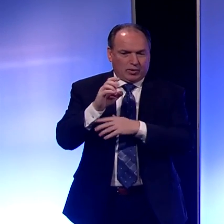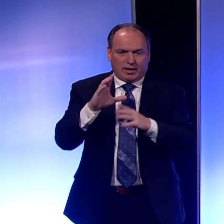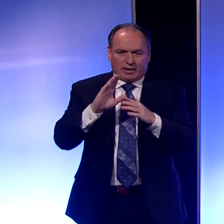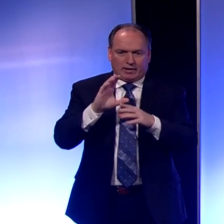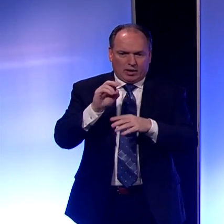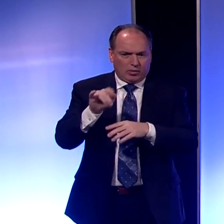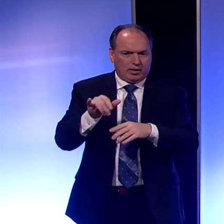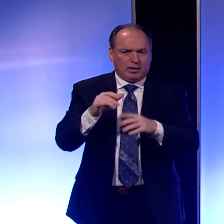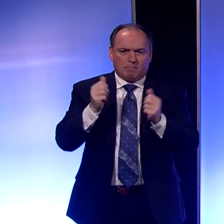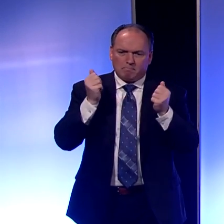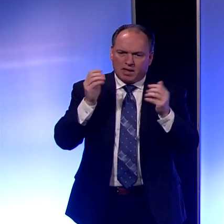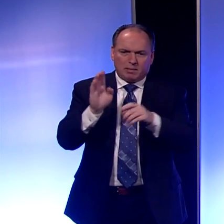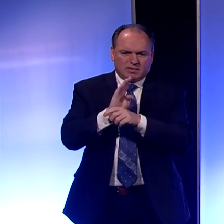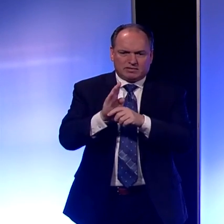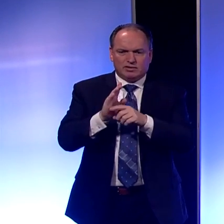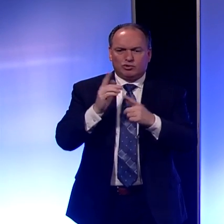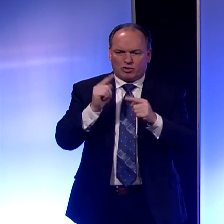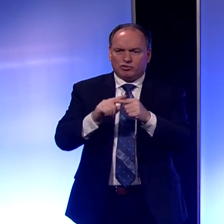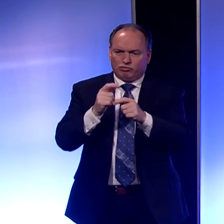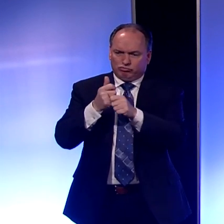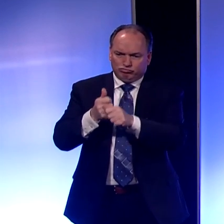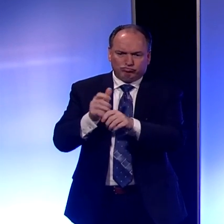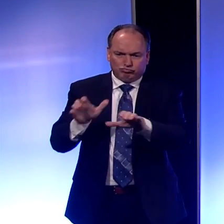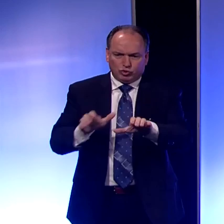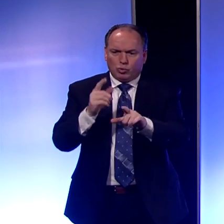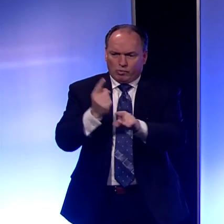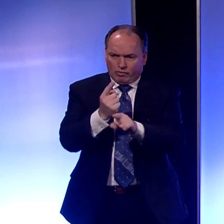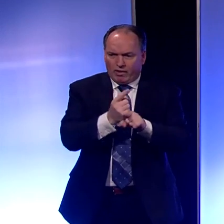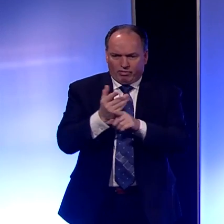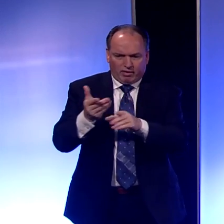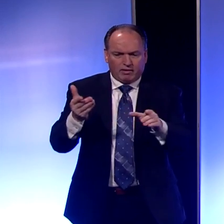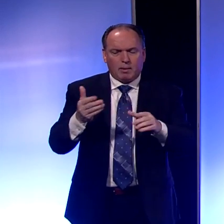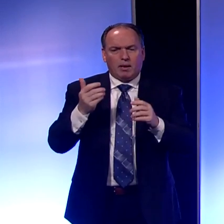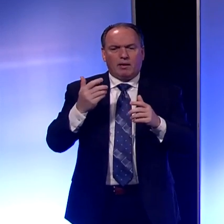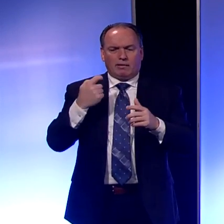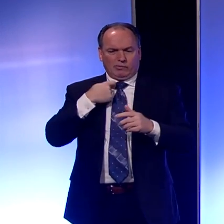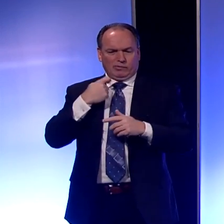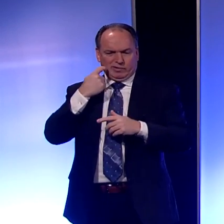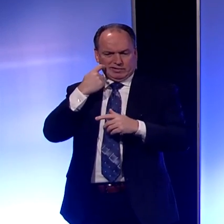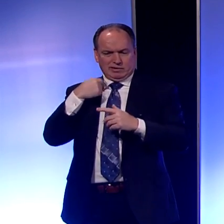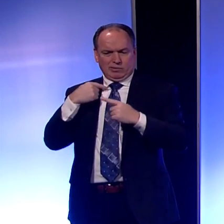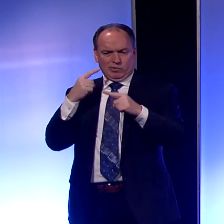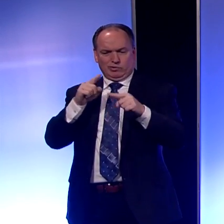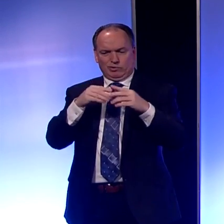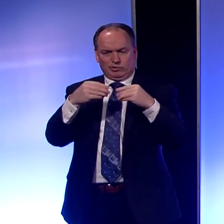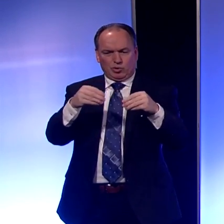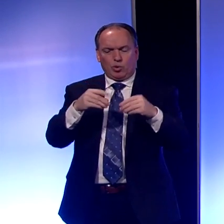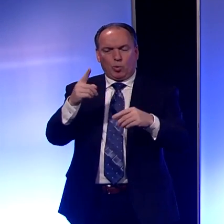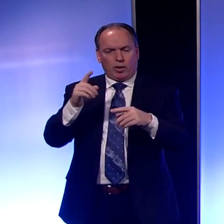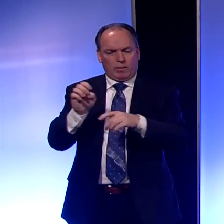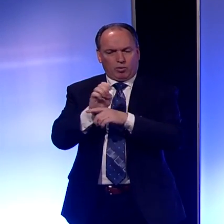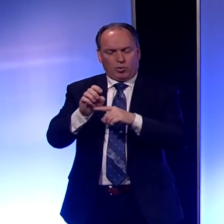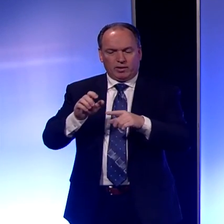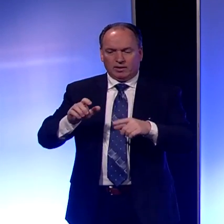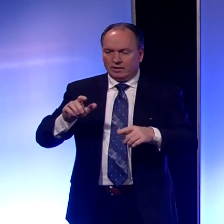businesses are trying to do what's right. When I went into the grocery store the other day, there was an employee spraying down the cart before I actually took